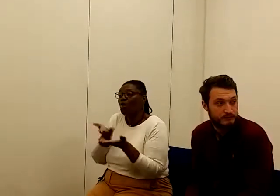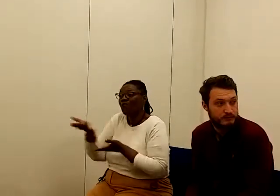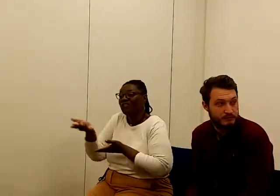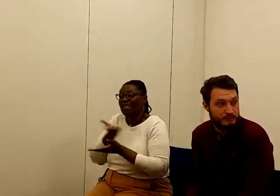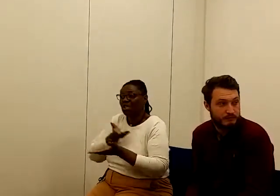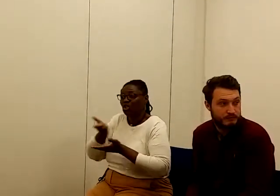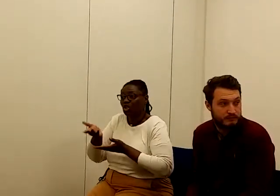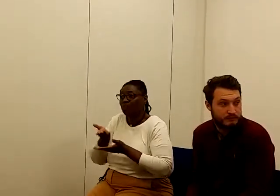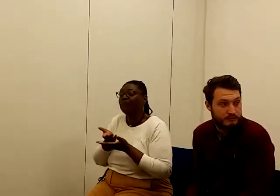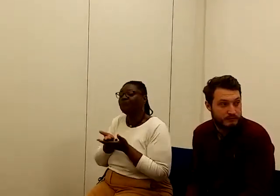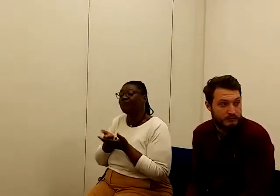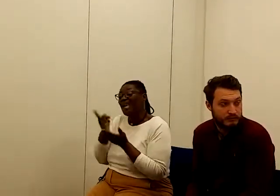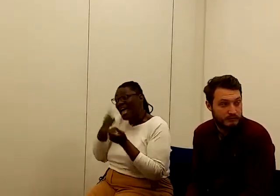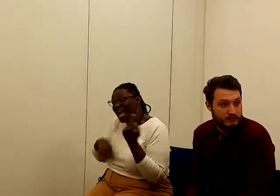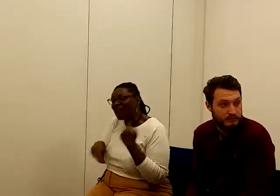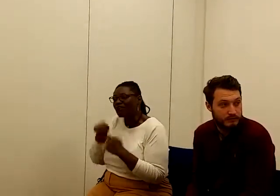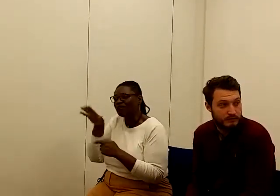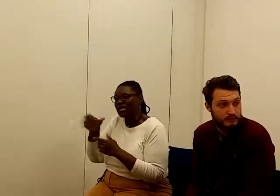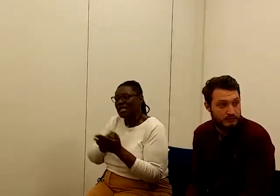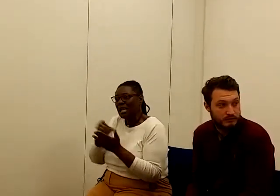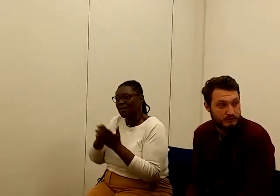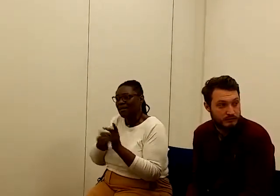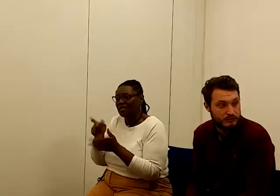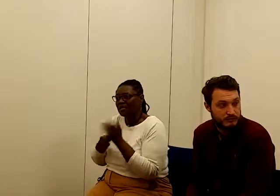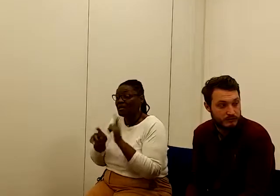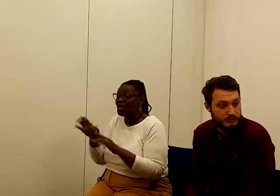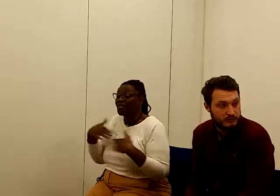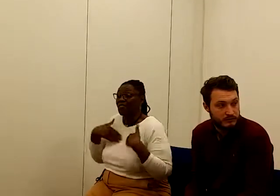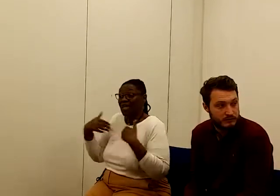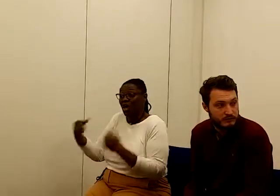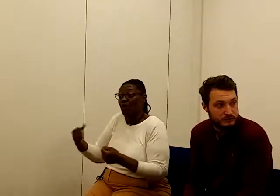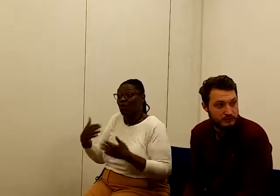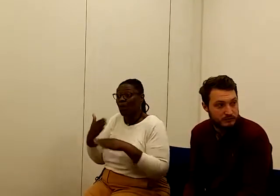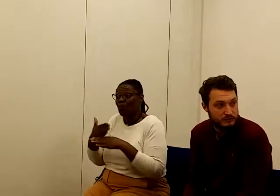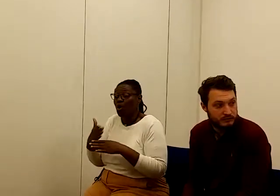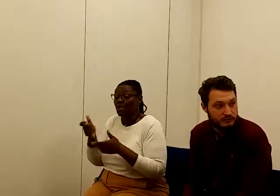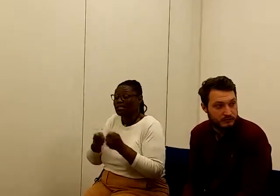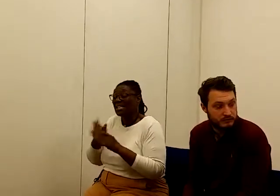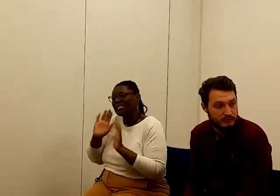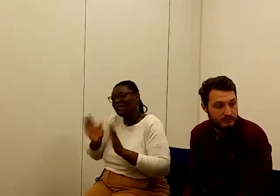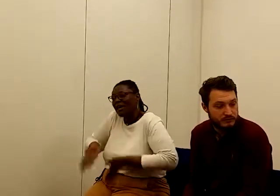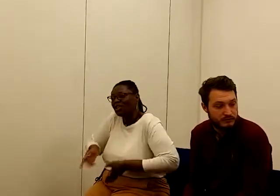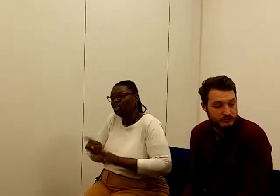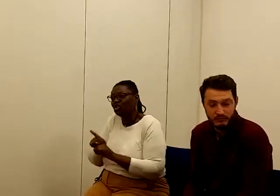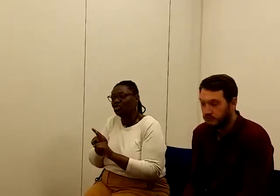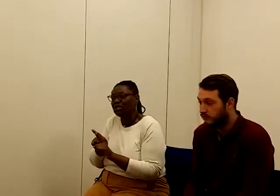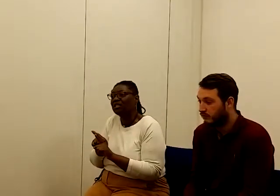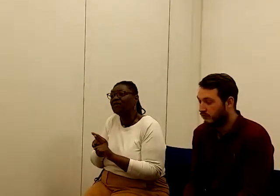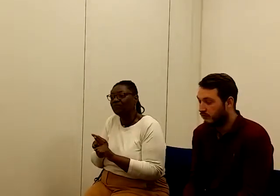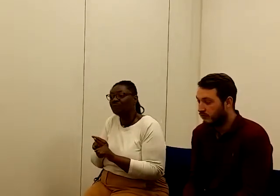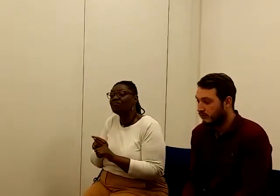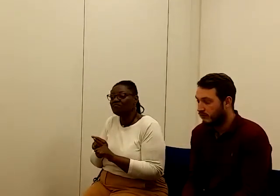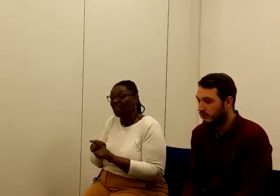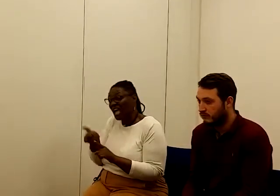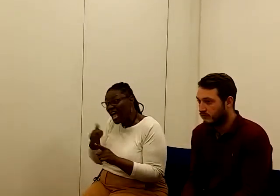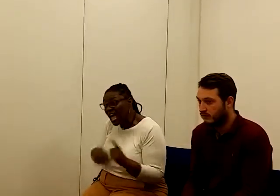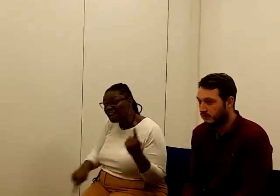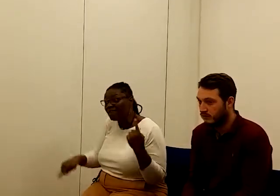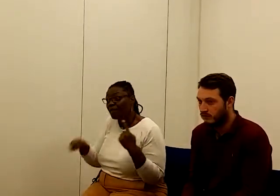right? Every claimant that this health and work conversation is mandatory, and everybody before they go,